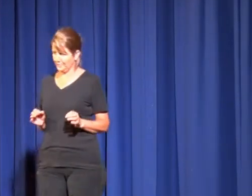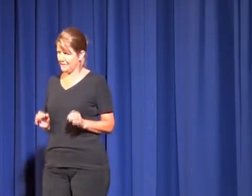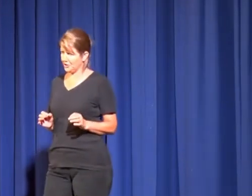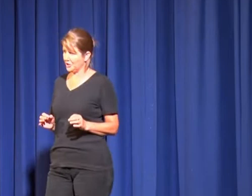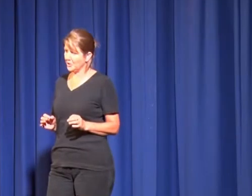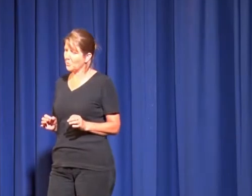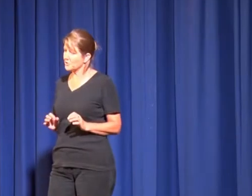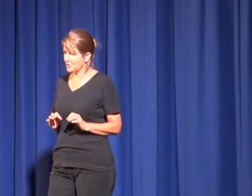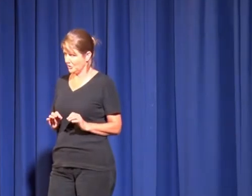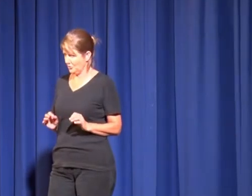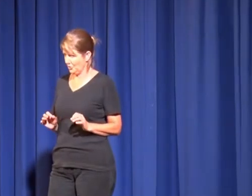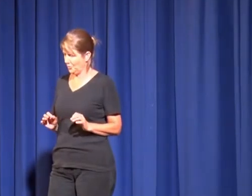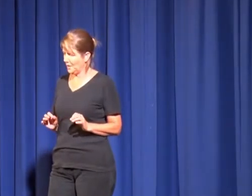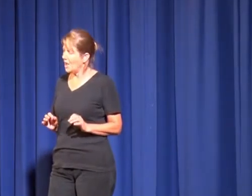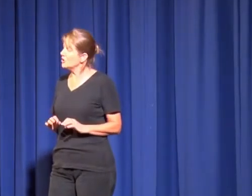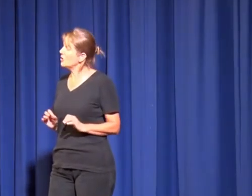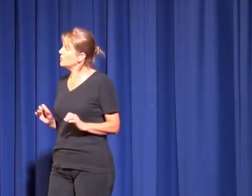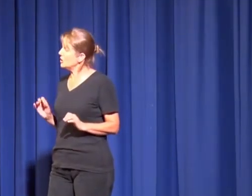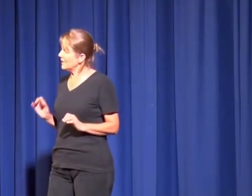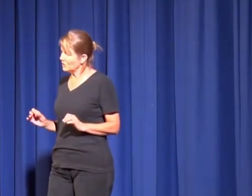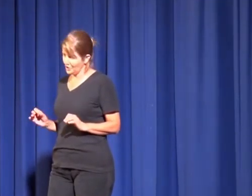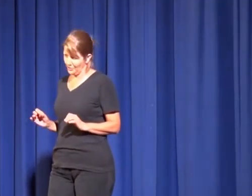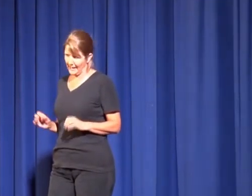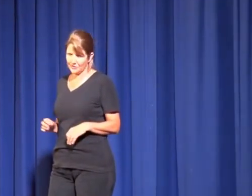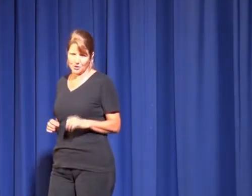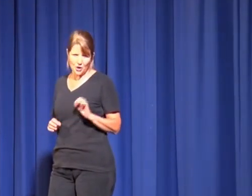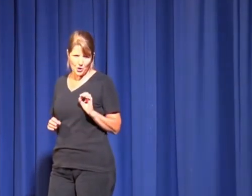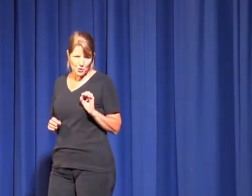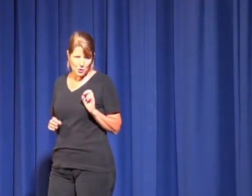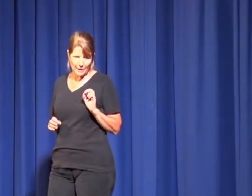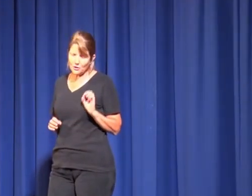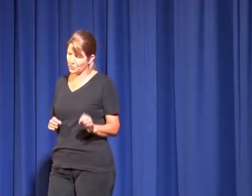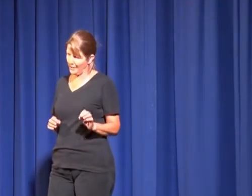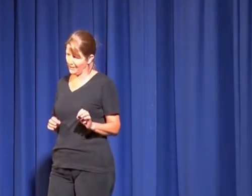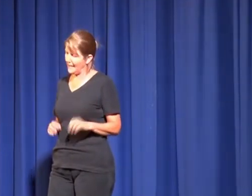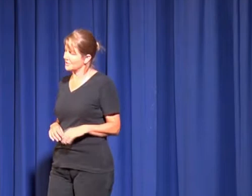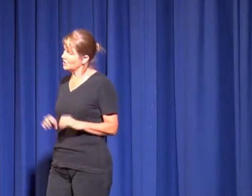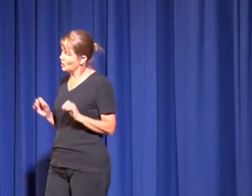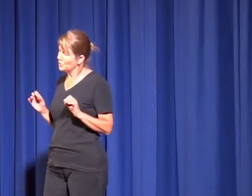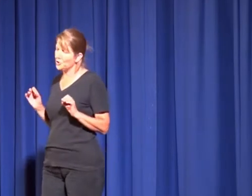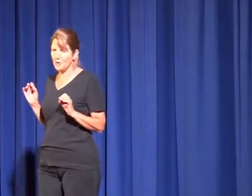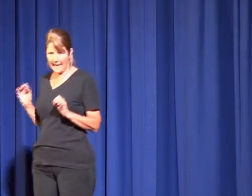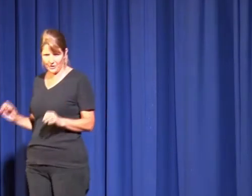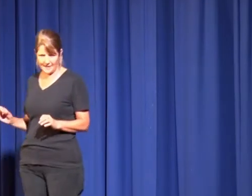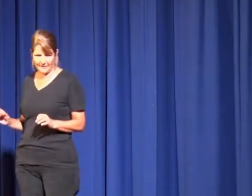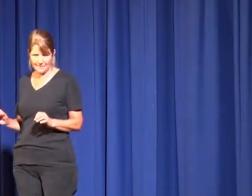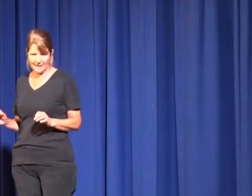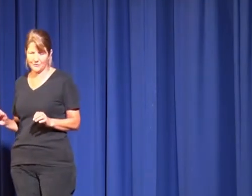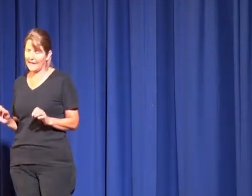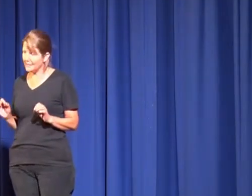position was no. No, you are not going out. No, you are not wearing that. No, you cannot have any money for any